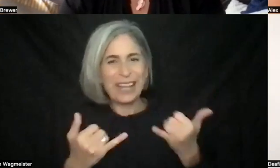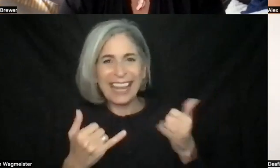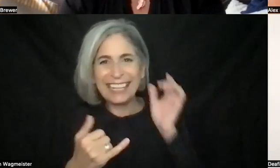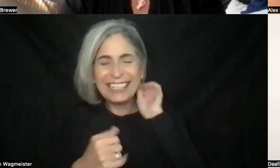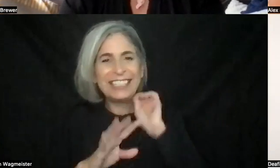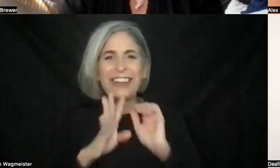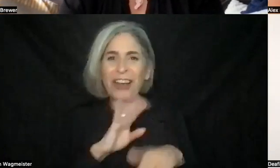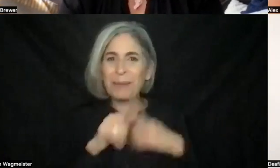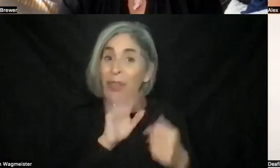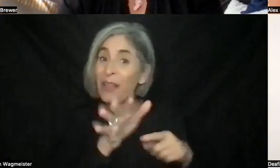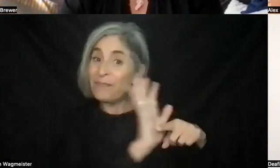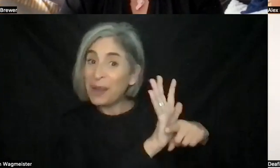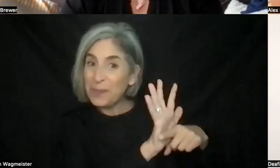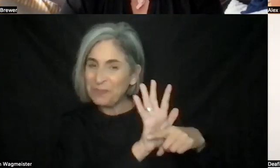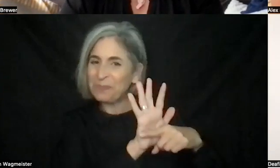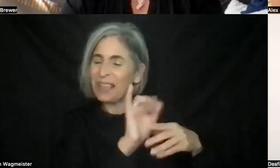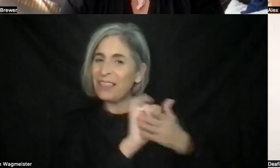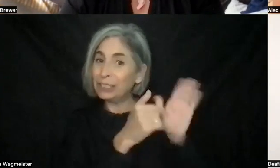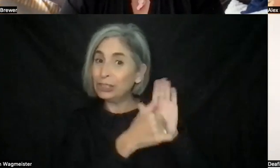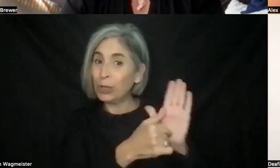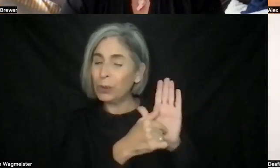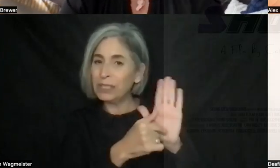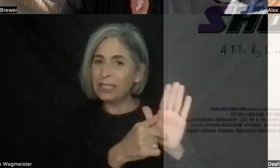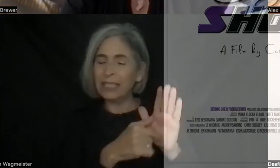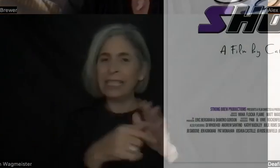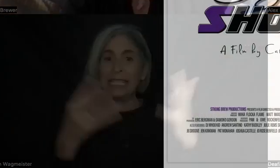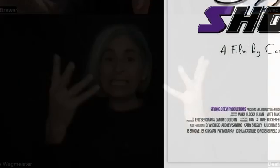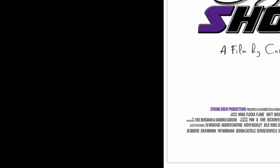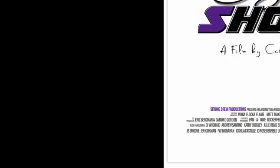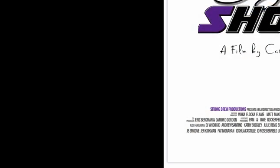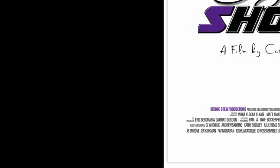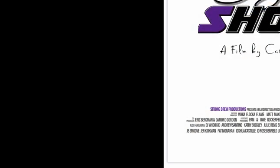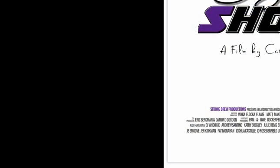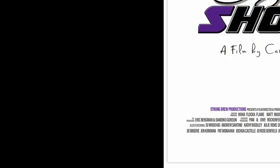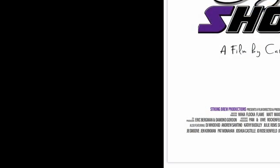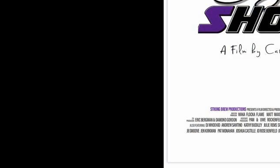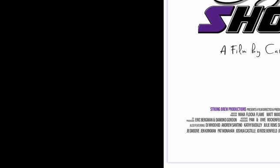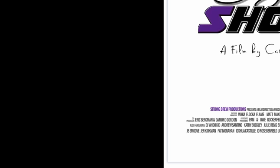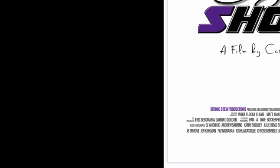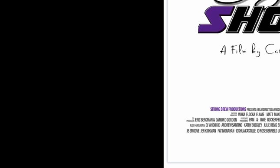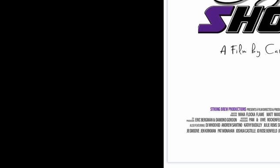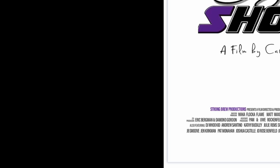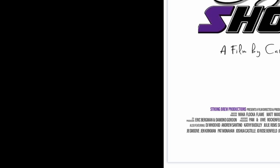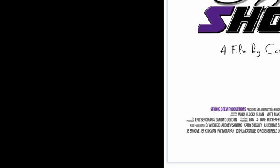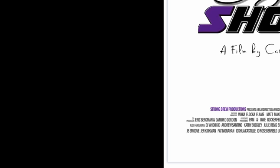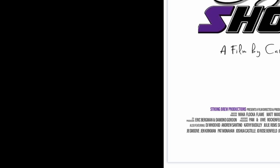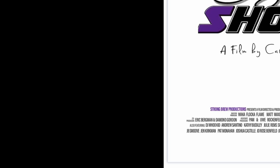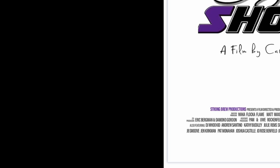their film, which screened at the festival, called Sign the Show. We have director-producer Kat Brewer, and we have executive